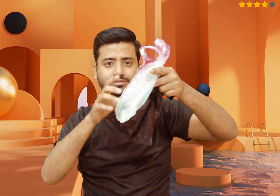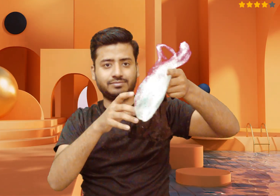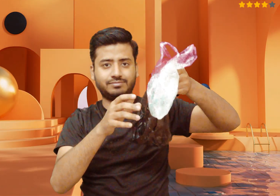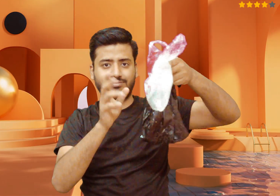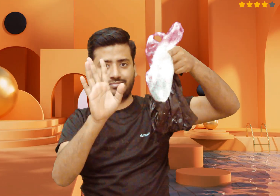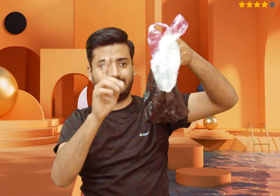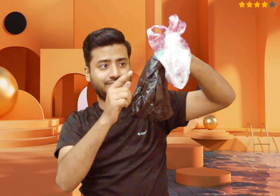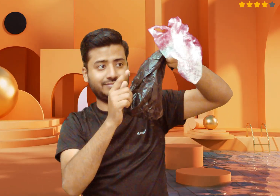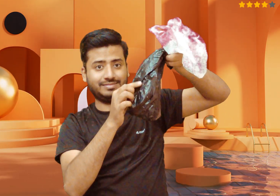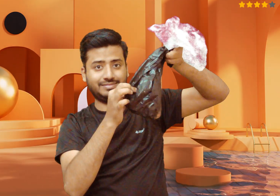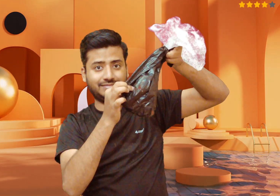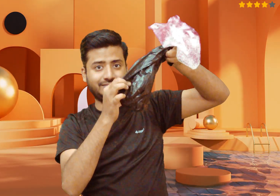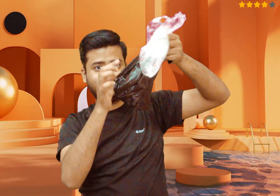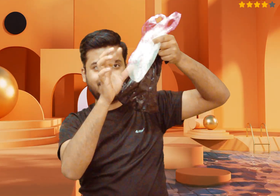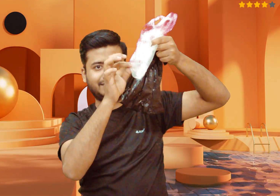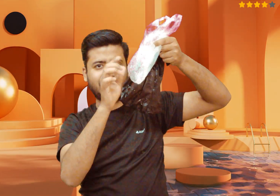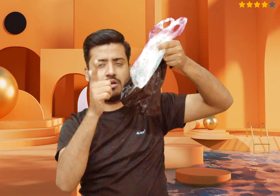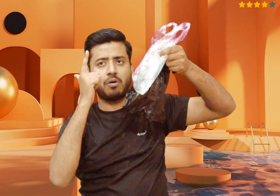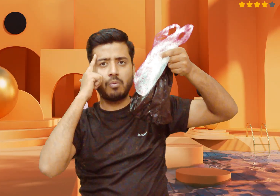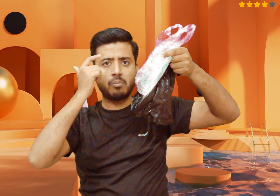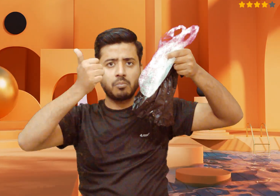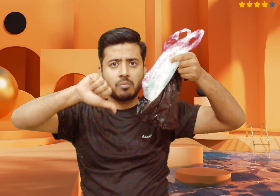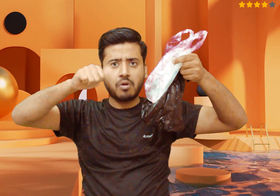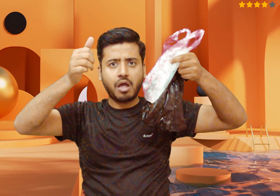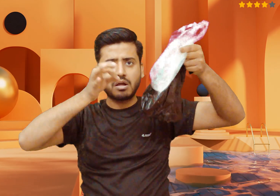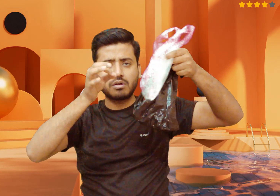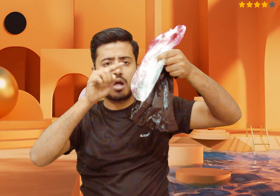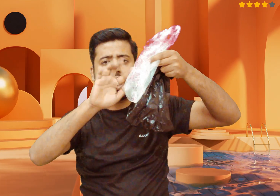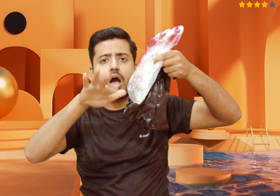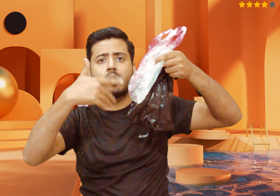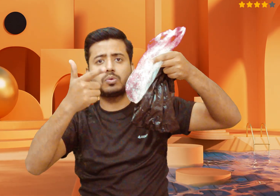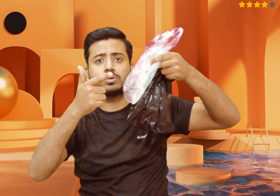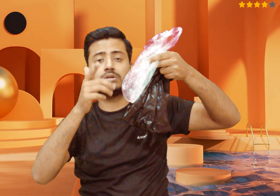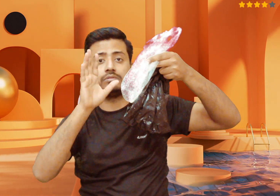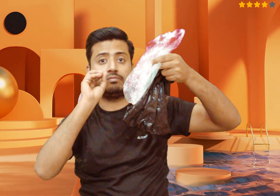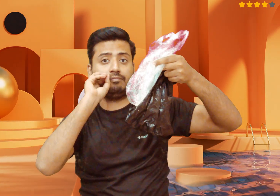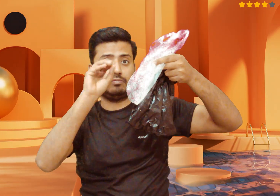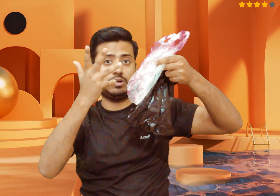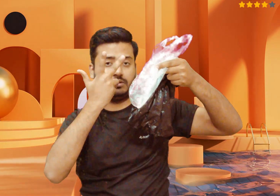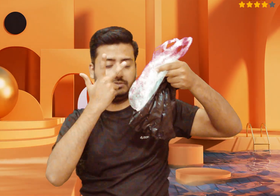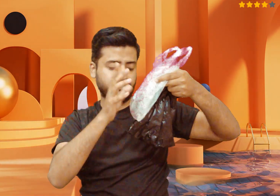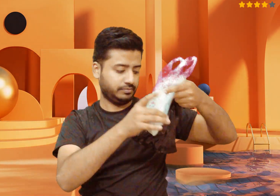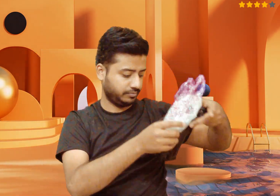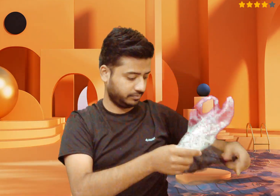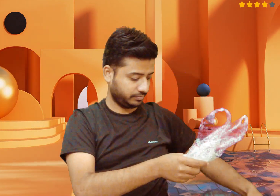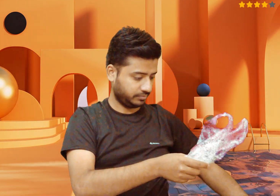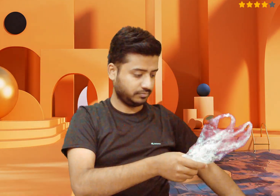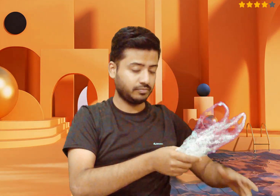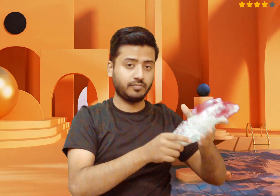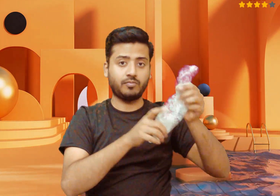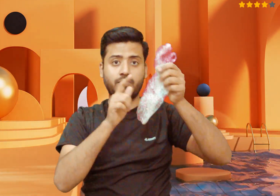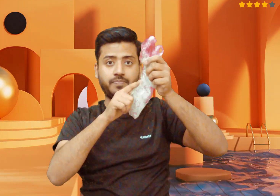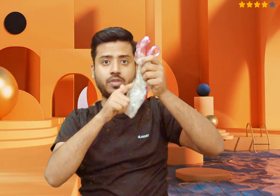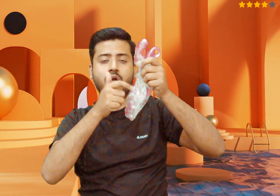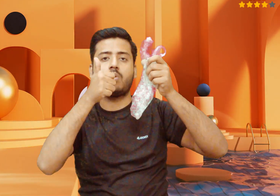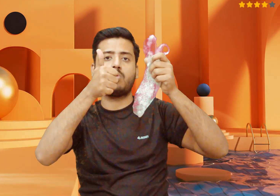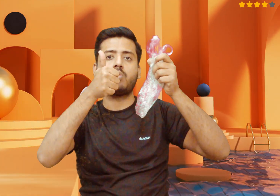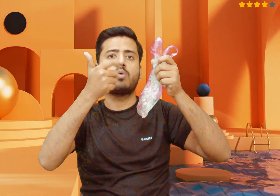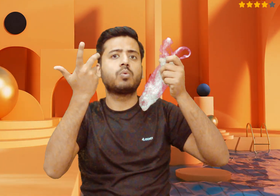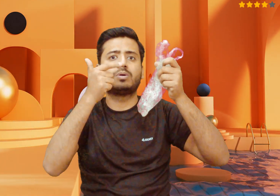soil and waterways, entering the food chain when animals accidentally ingest them. Wildlife harm. Animals can become